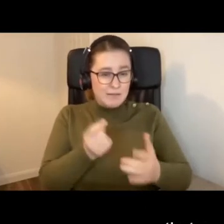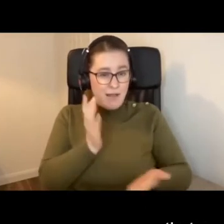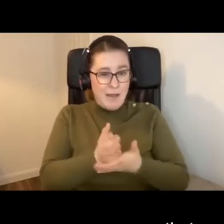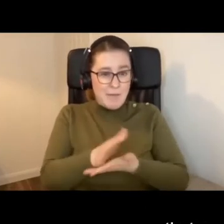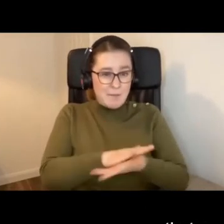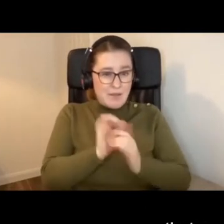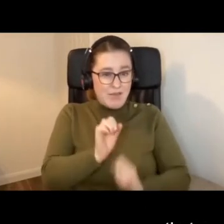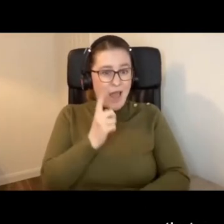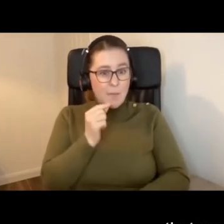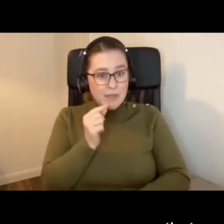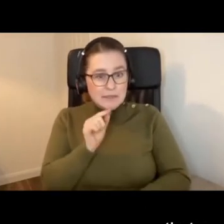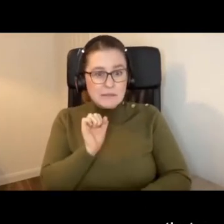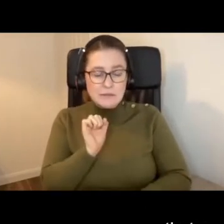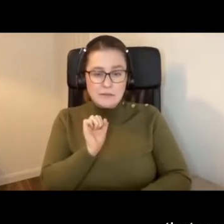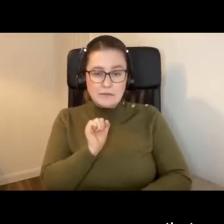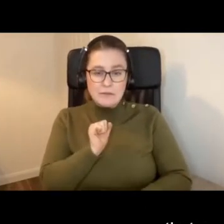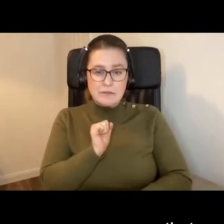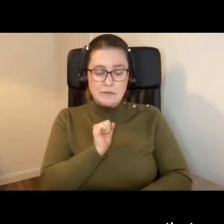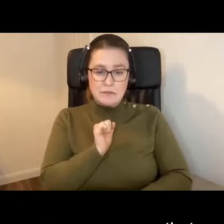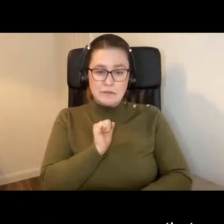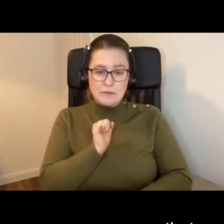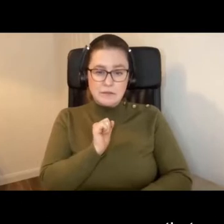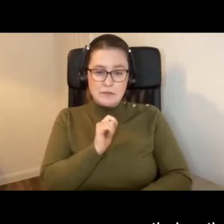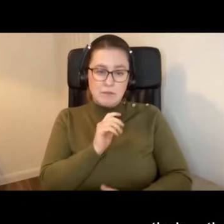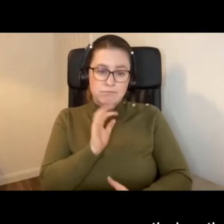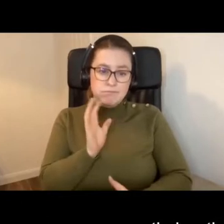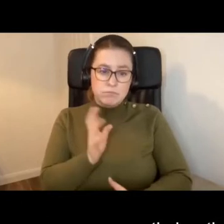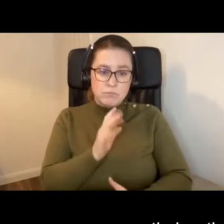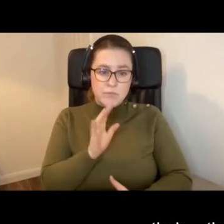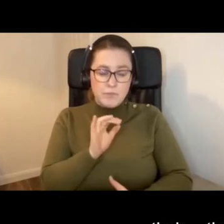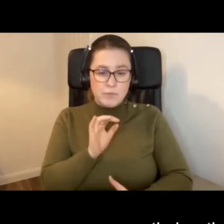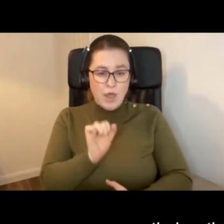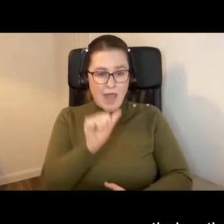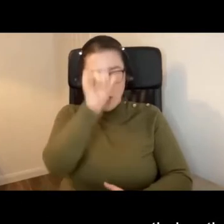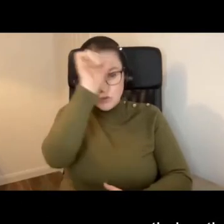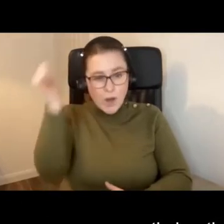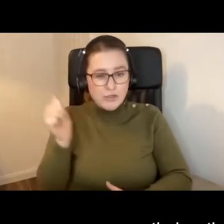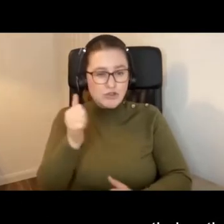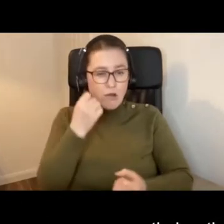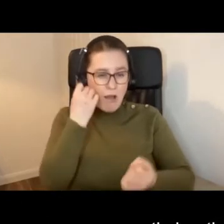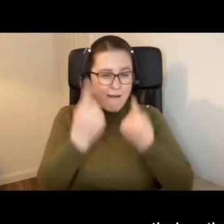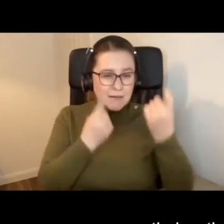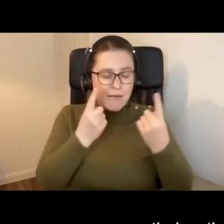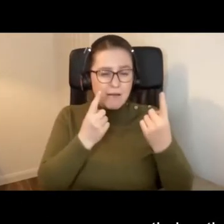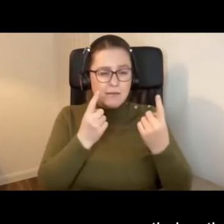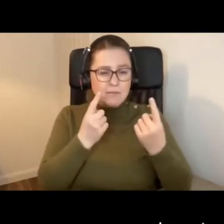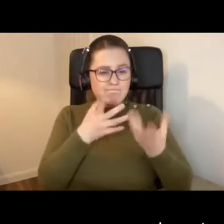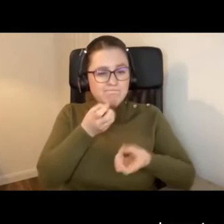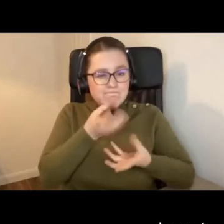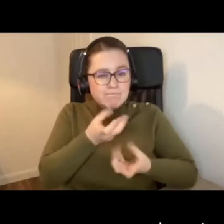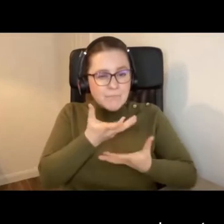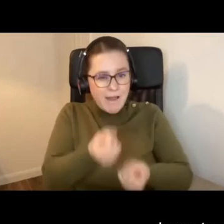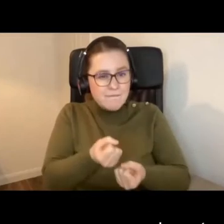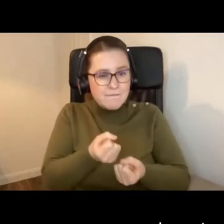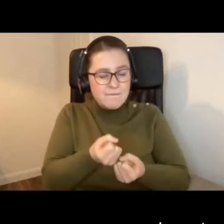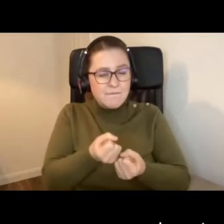abilities, their knowledge, insight, ideas that they have to contribute to